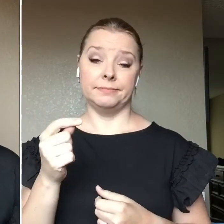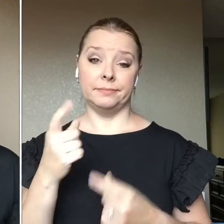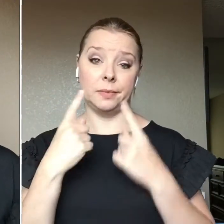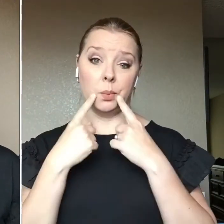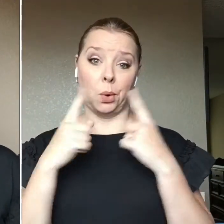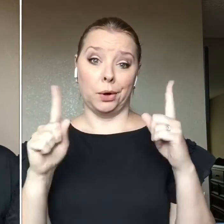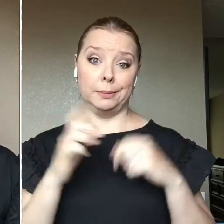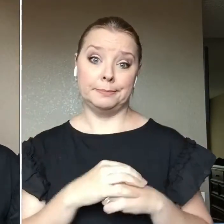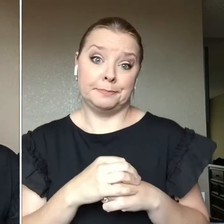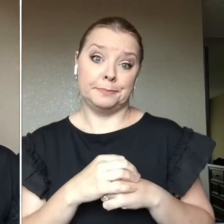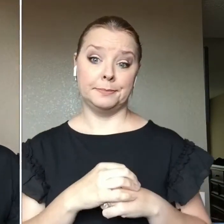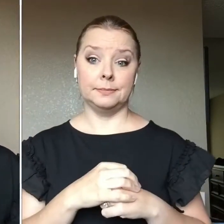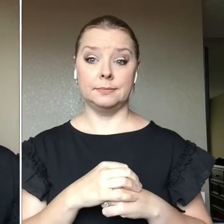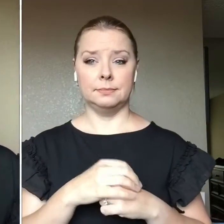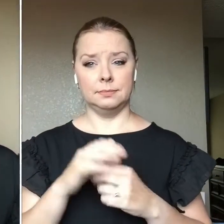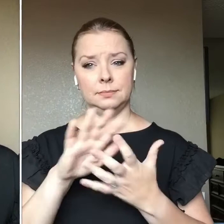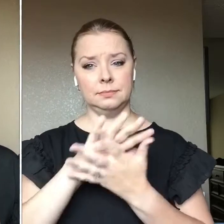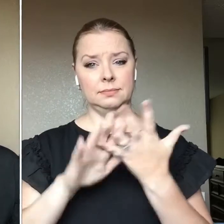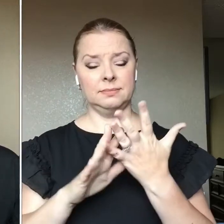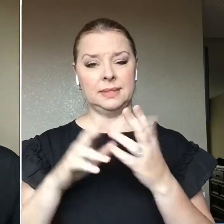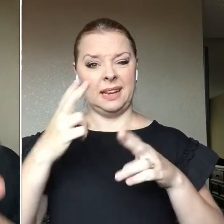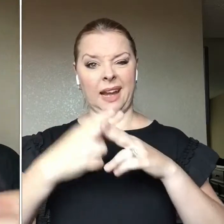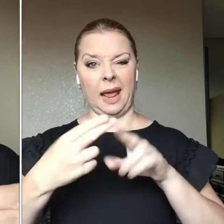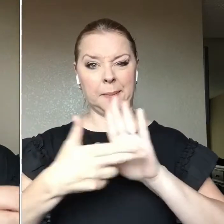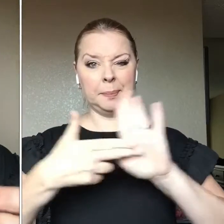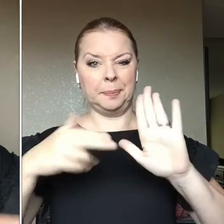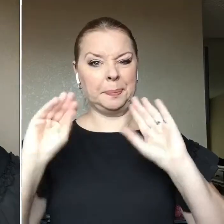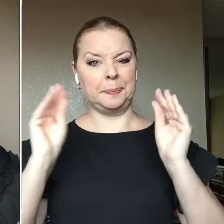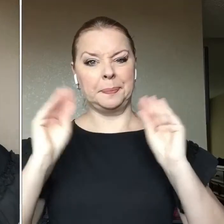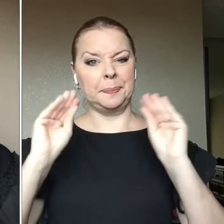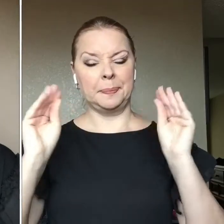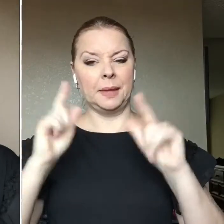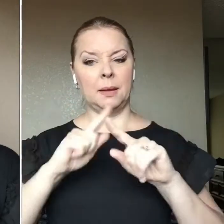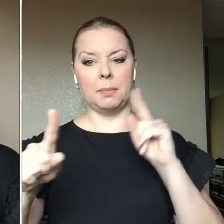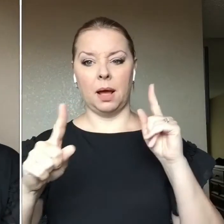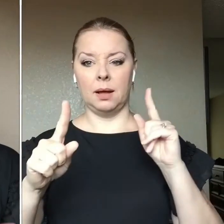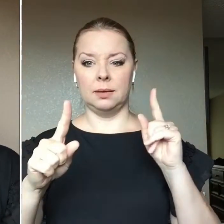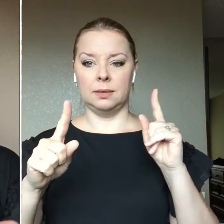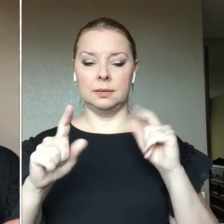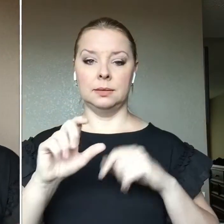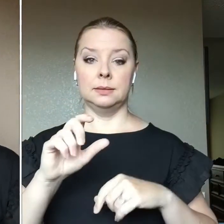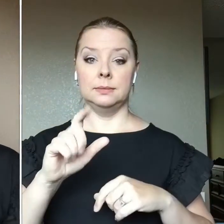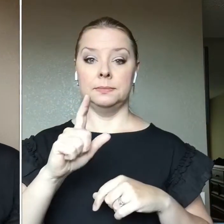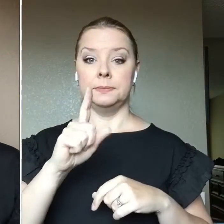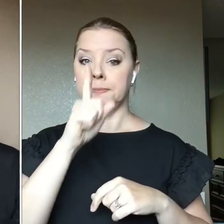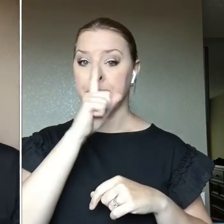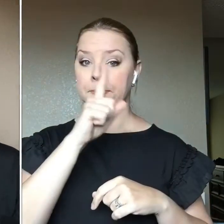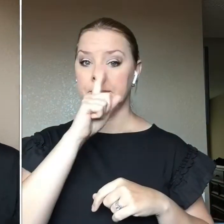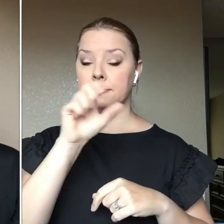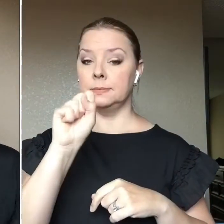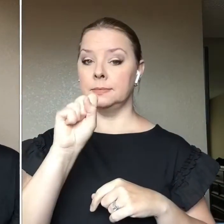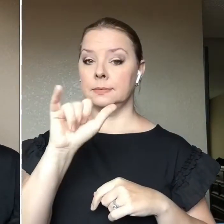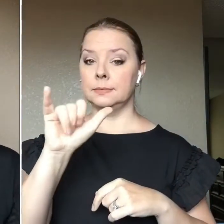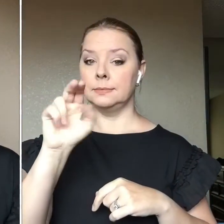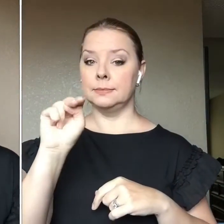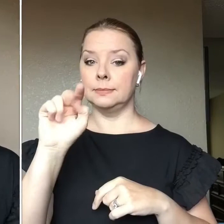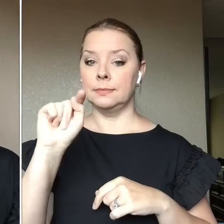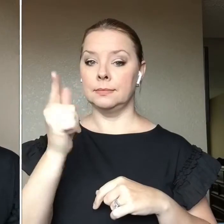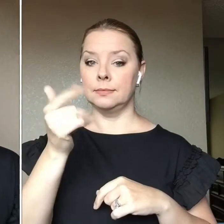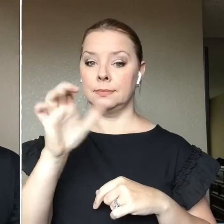these are no name brushes that are synthetic. And I have had them since I was